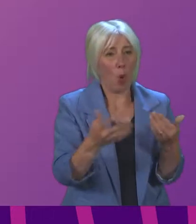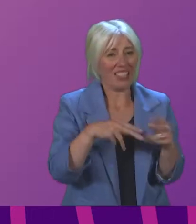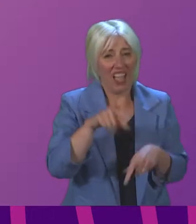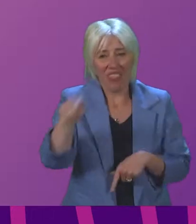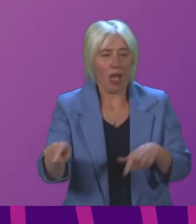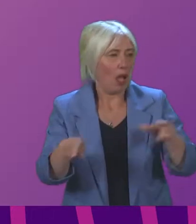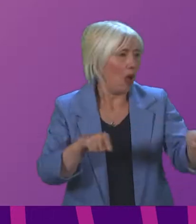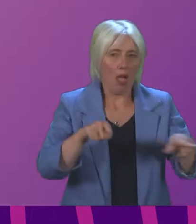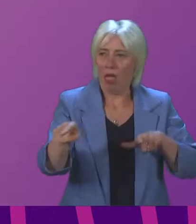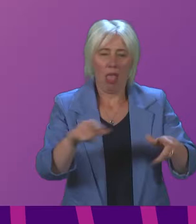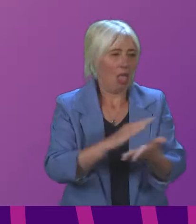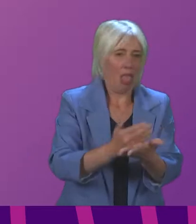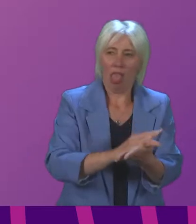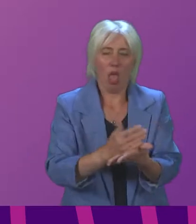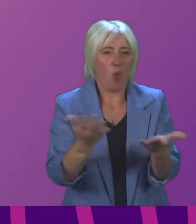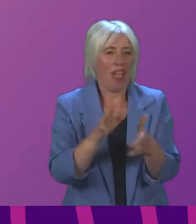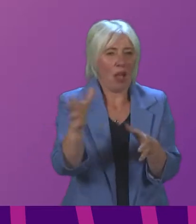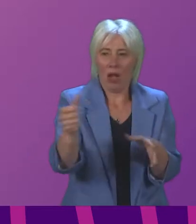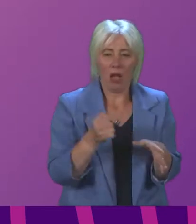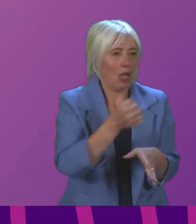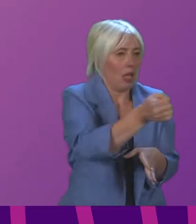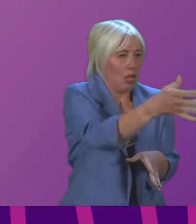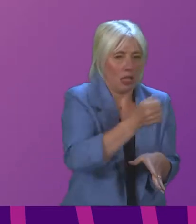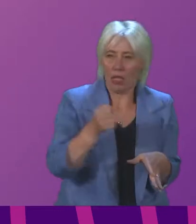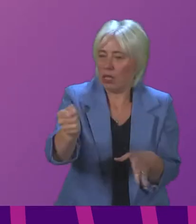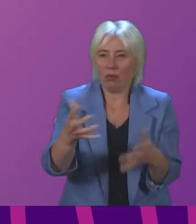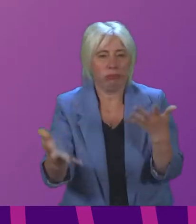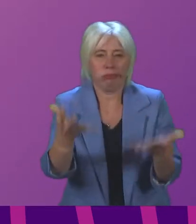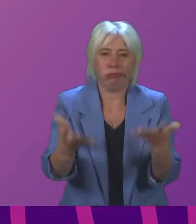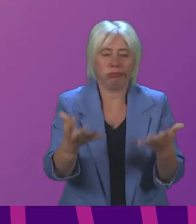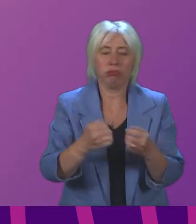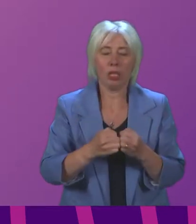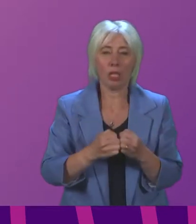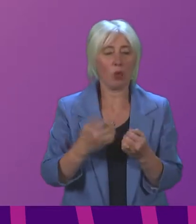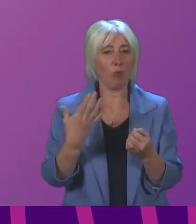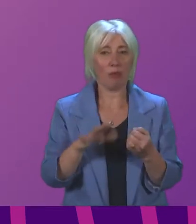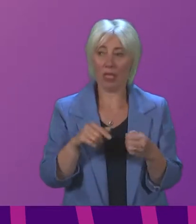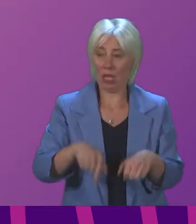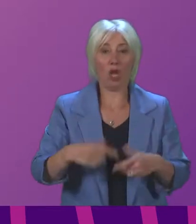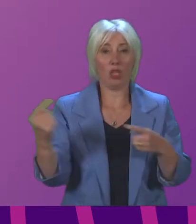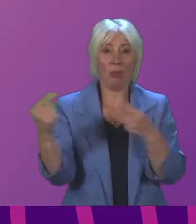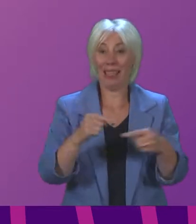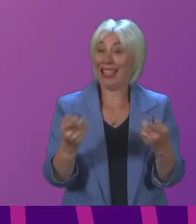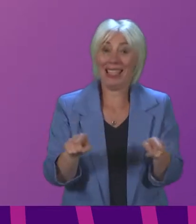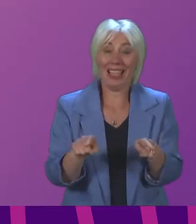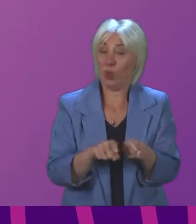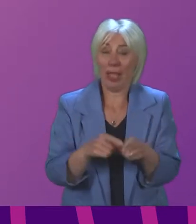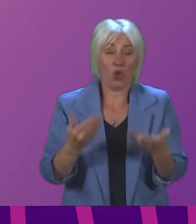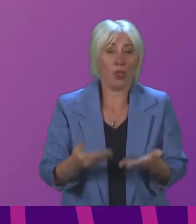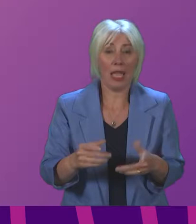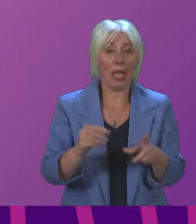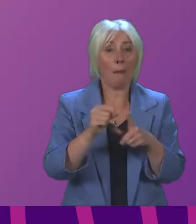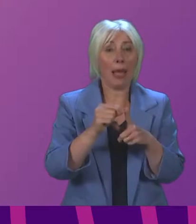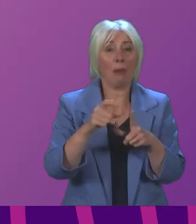these are the dilemmas that we have to honestly air indeed we heard some of those dilemmas in the debate today Pam Duncan Glancy